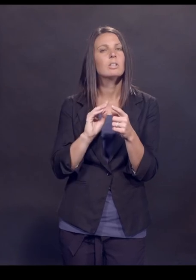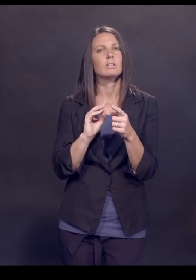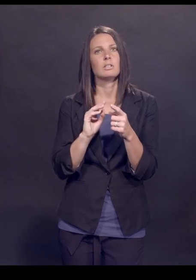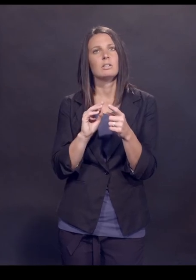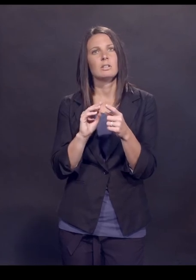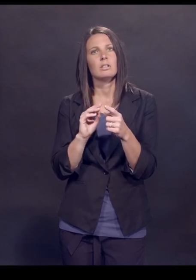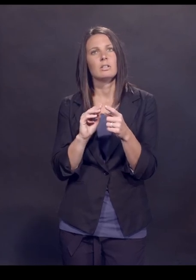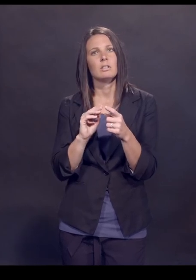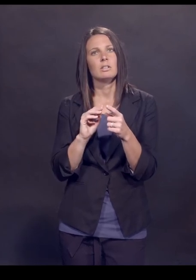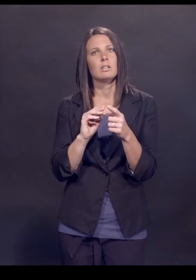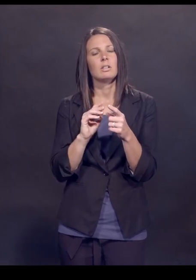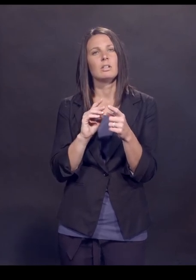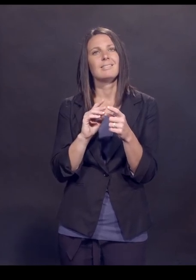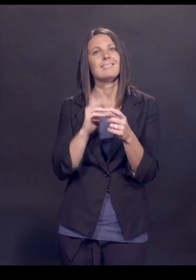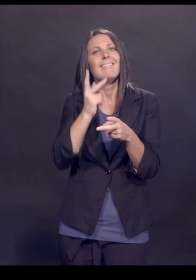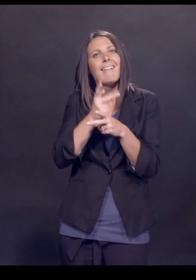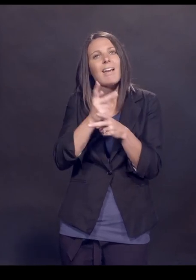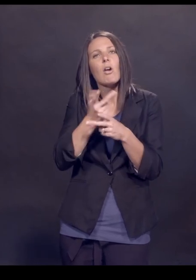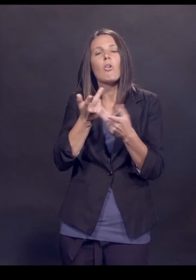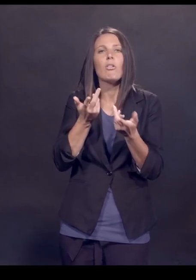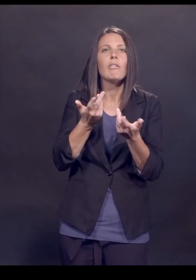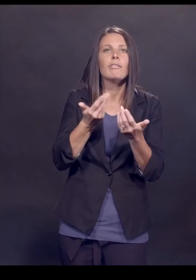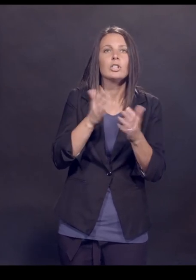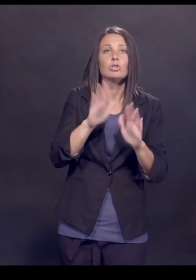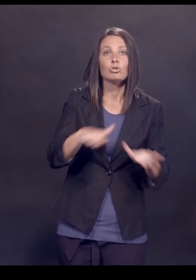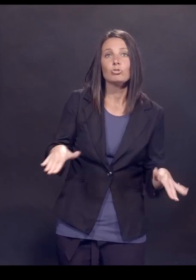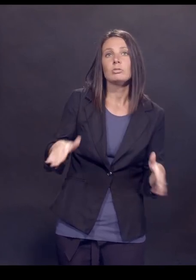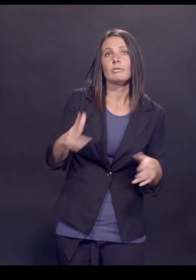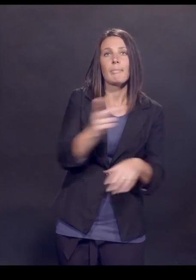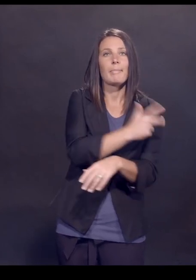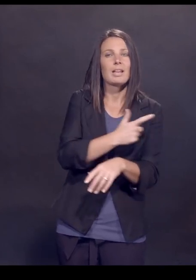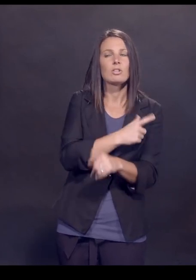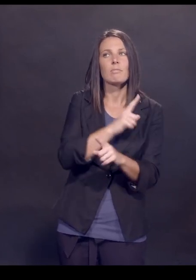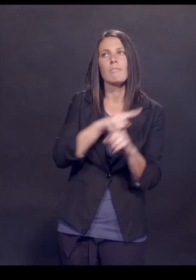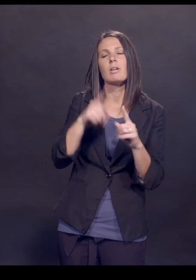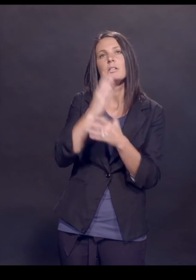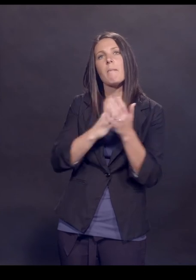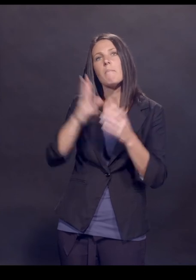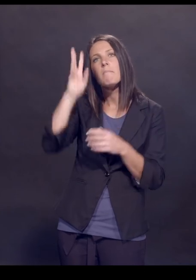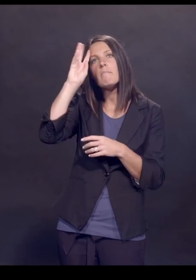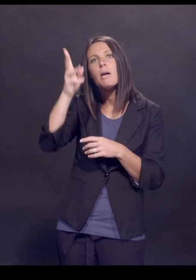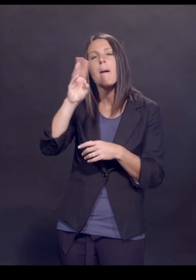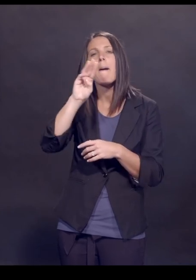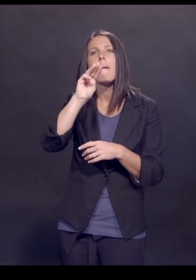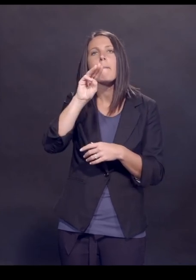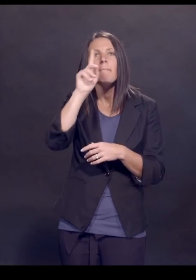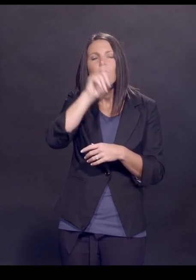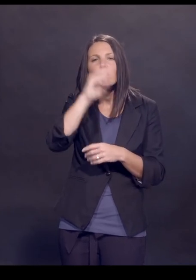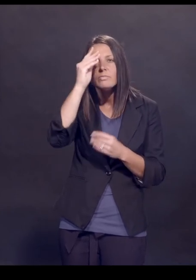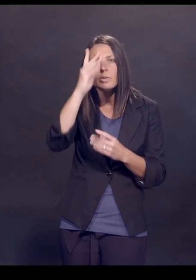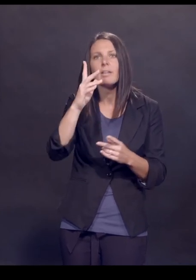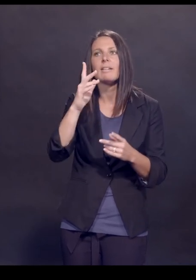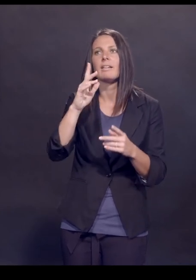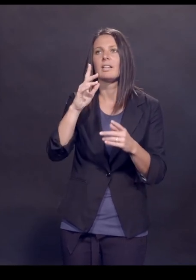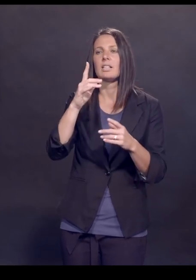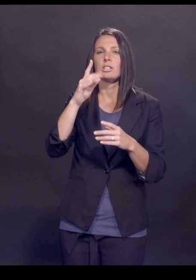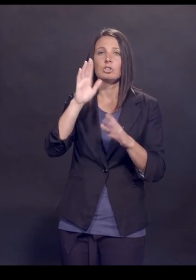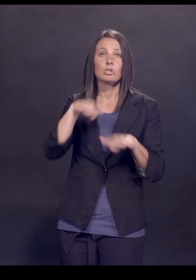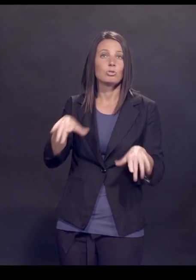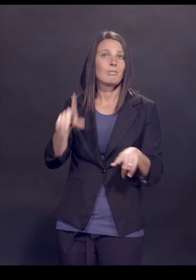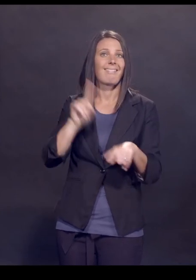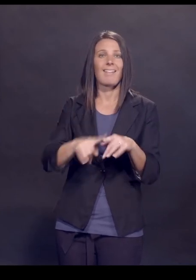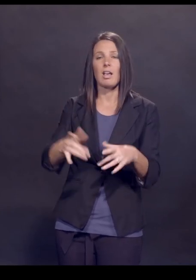you know, taking care of pediatric patients, I think that, you know, some of the myths that we've heard is that kids can't get COVID